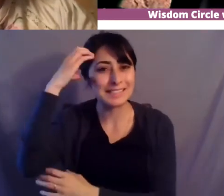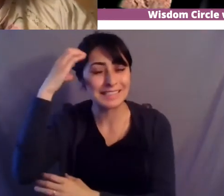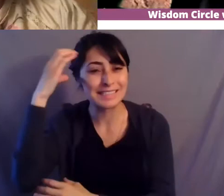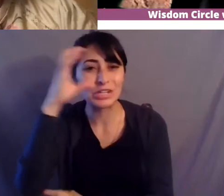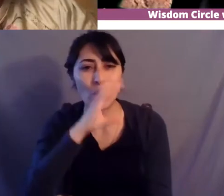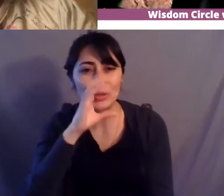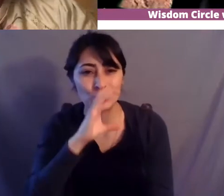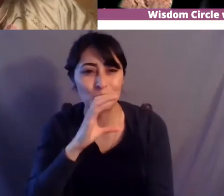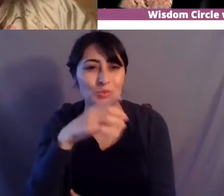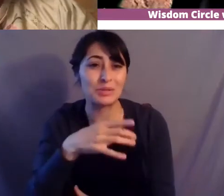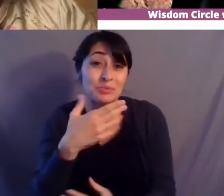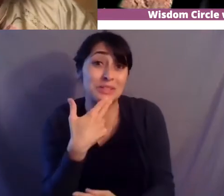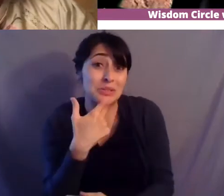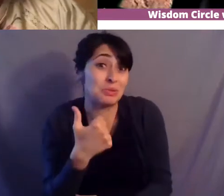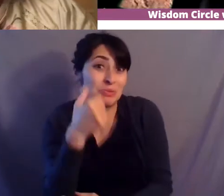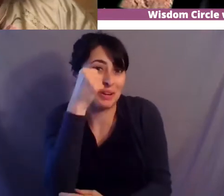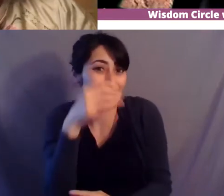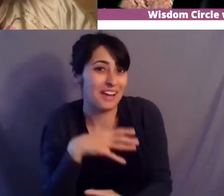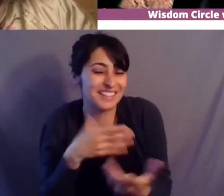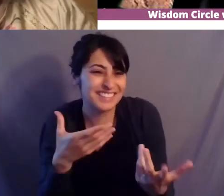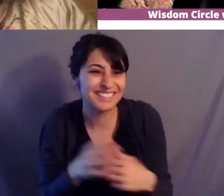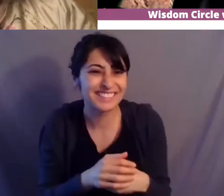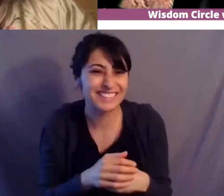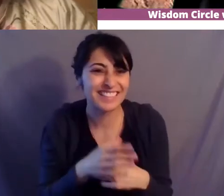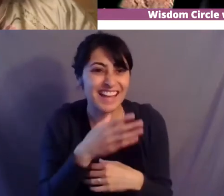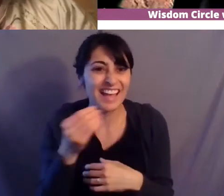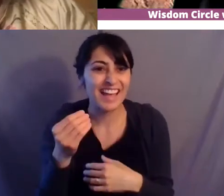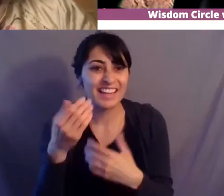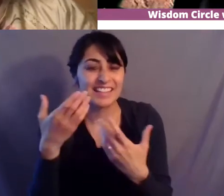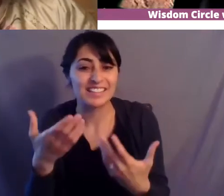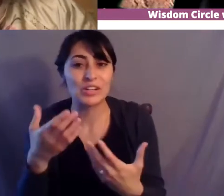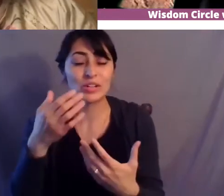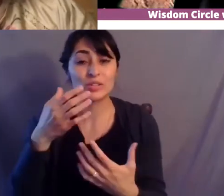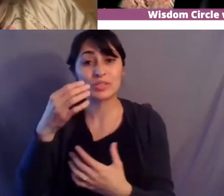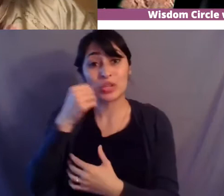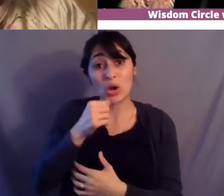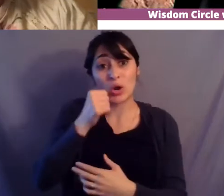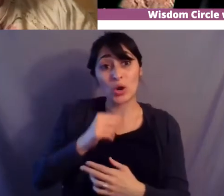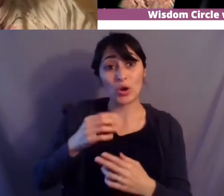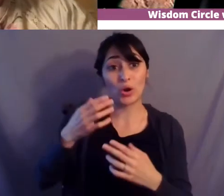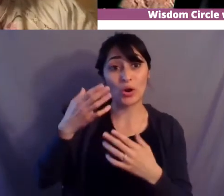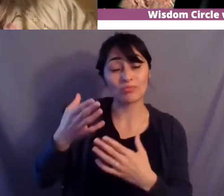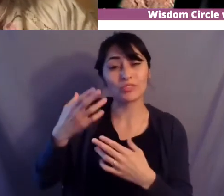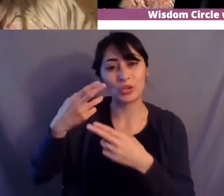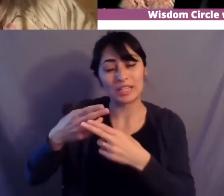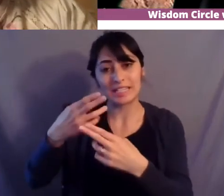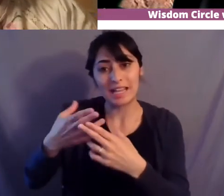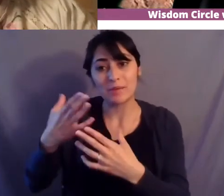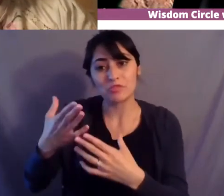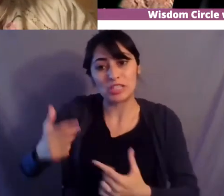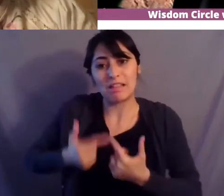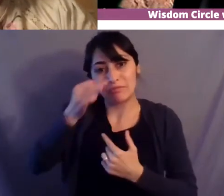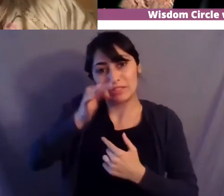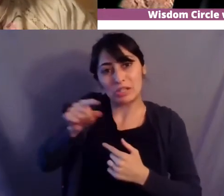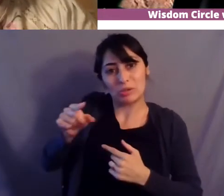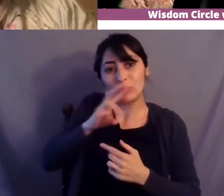pocahontas who was an 11 year old uh girl named matoaka who's just down the river from us so that's really our